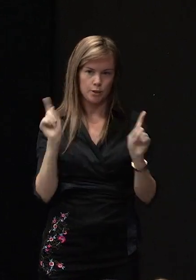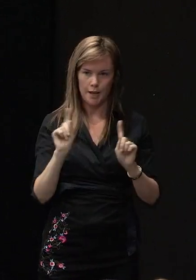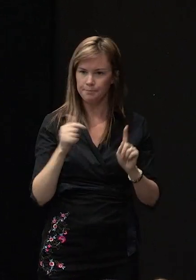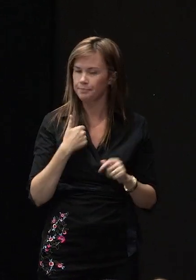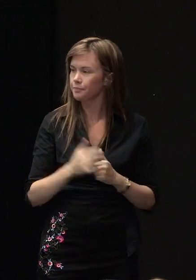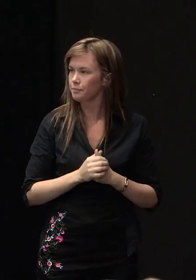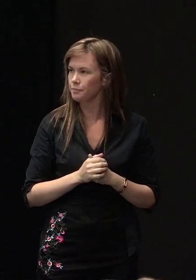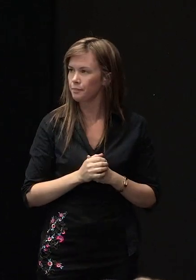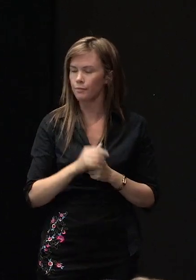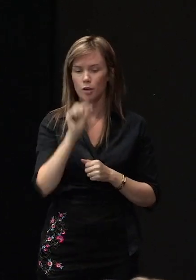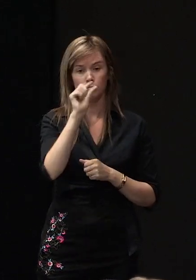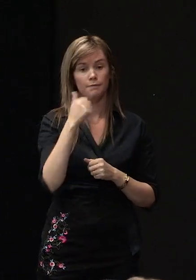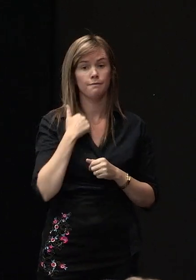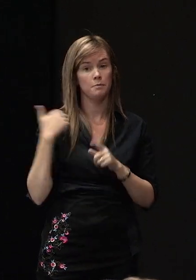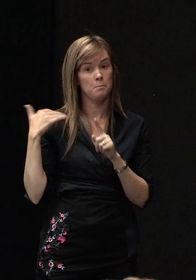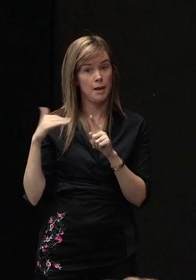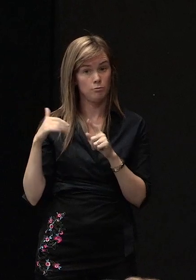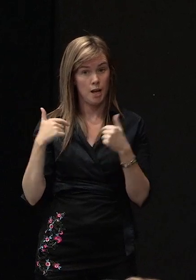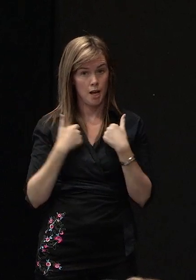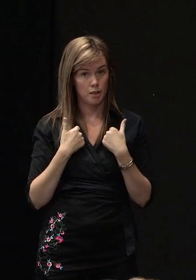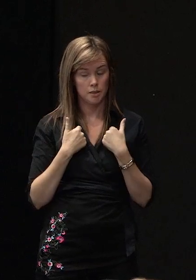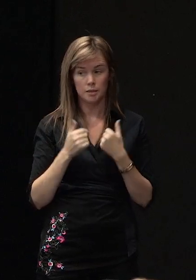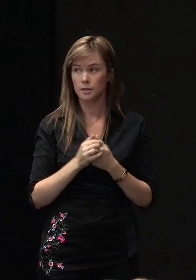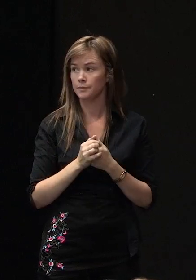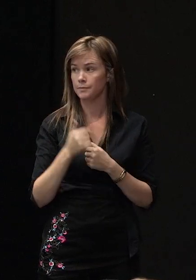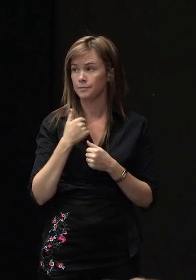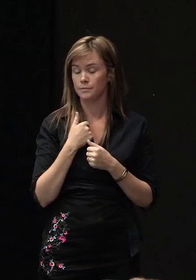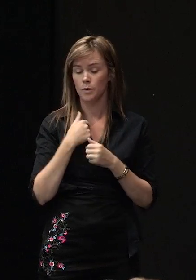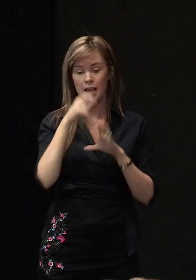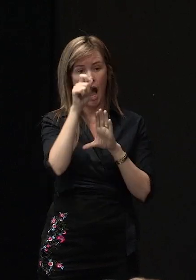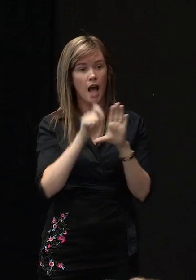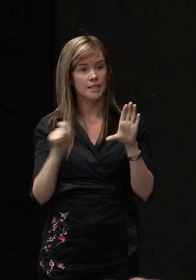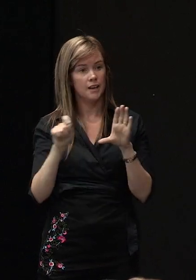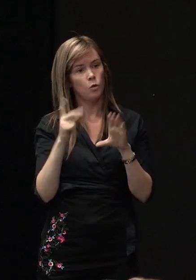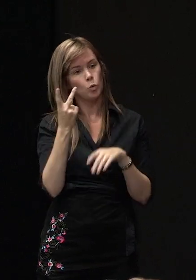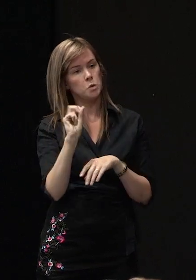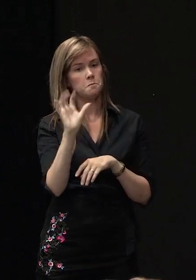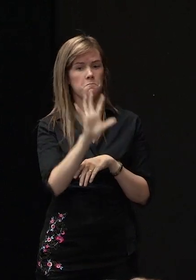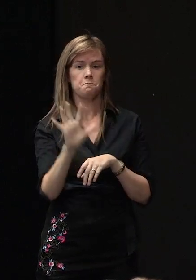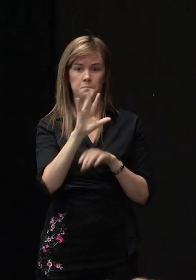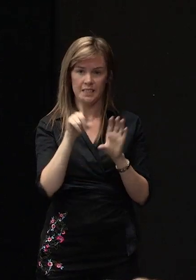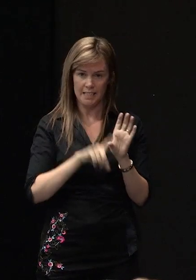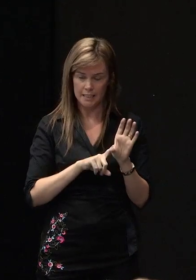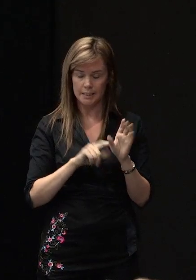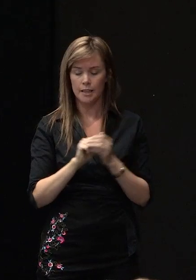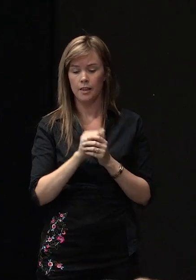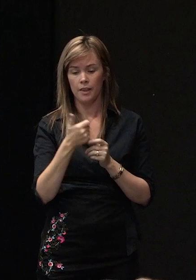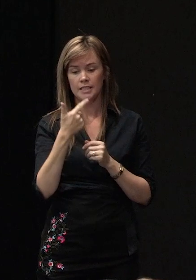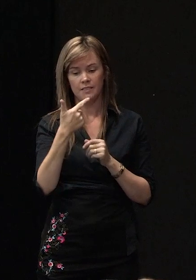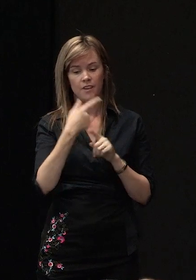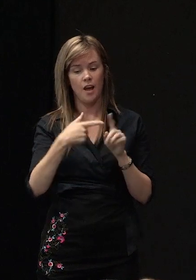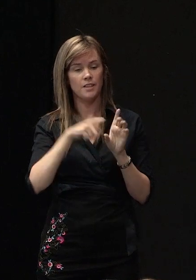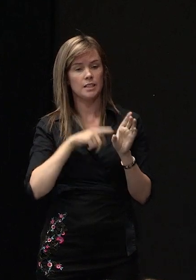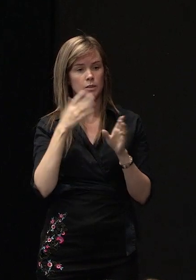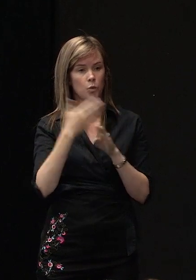Just briefly, my background. For my sins, I was an architect for 20-odd years and then seven and a half years with Wellington City